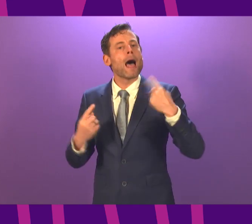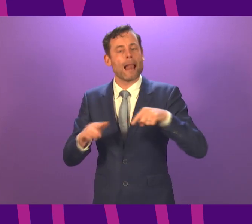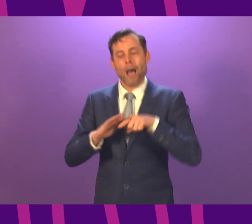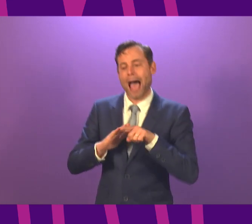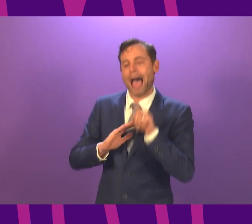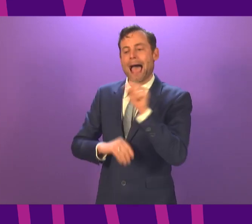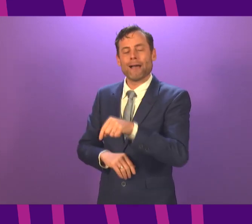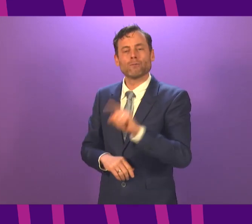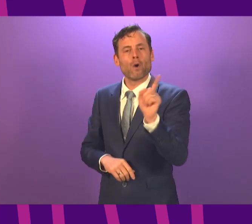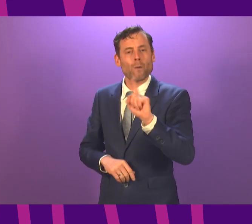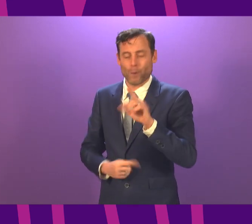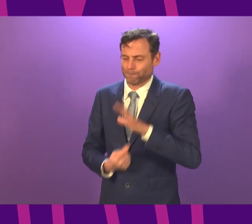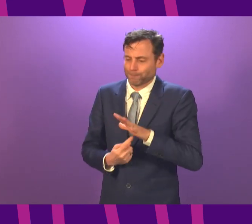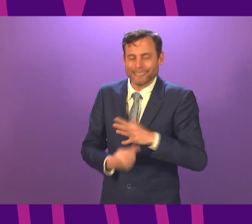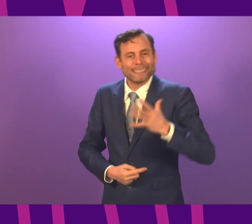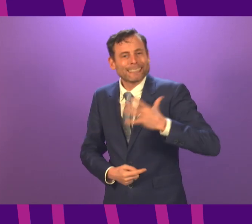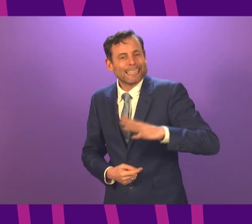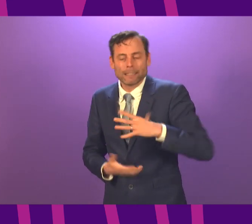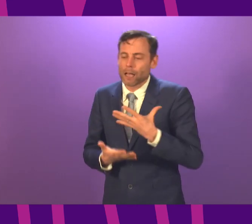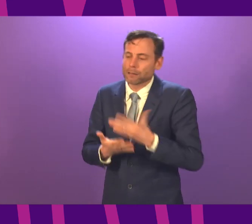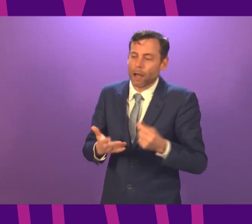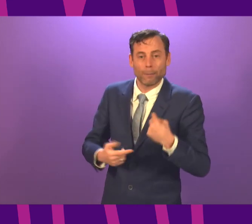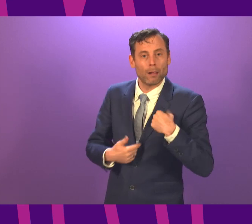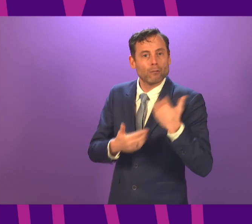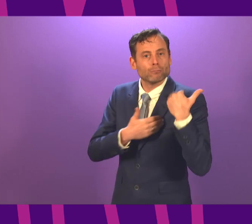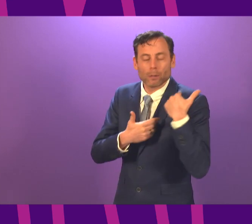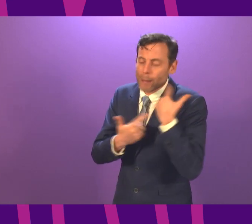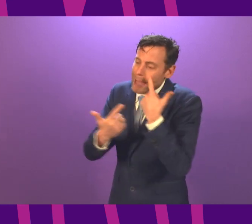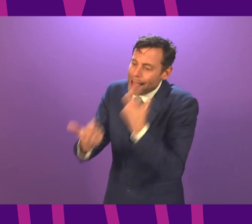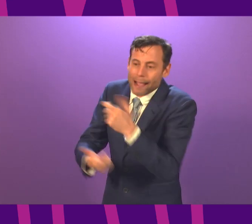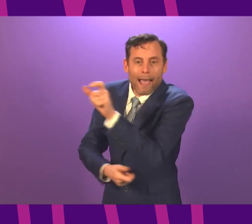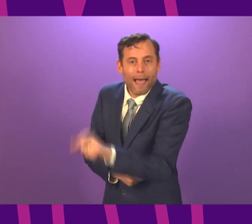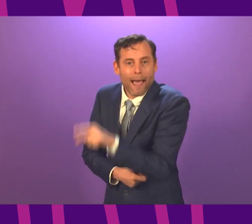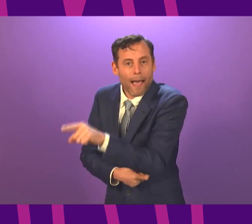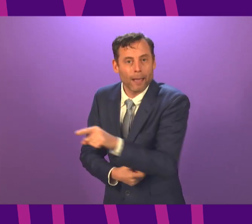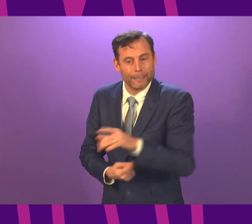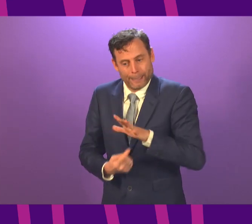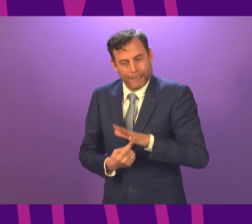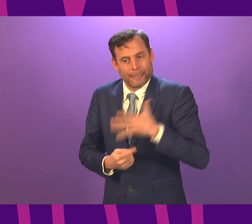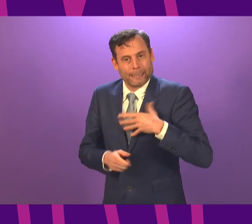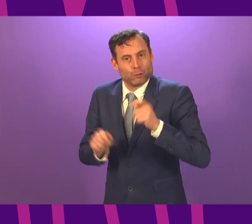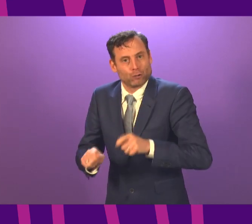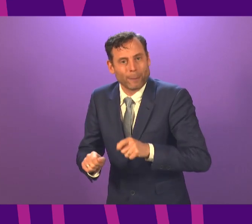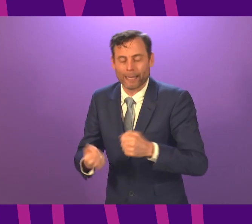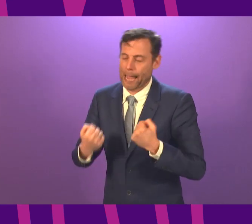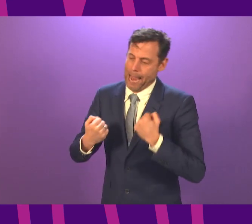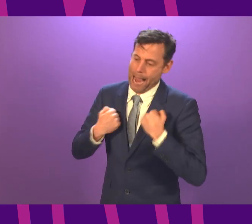to leave home for an essential purpose. This will include, for example, caring responsibilities, essential shopping, exercise